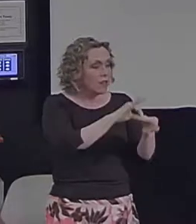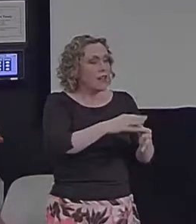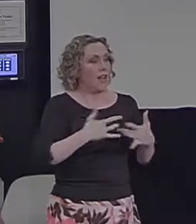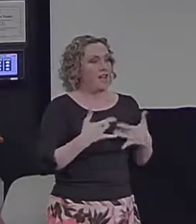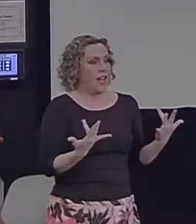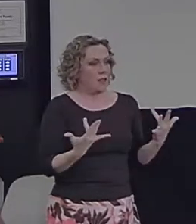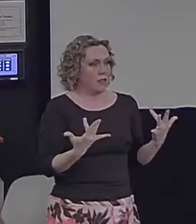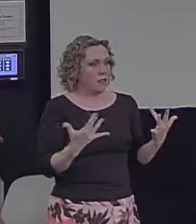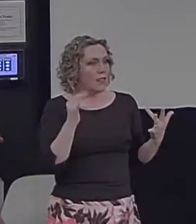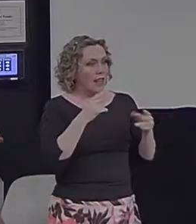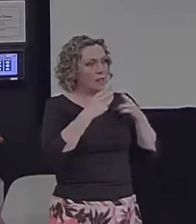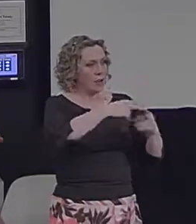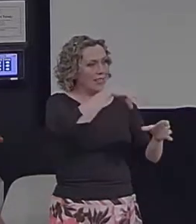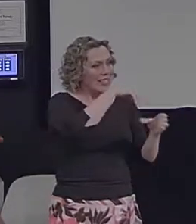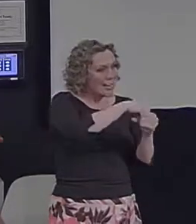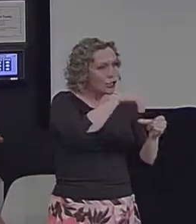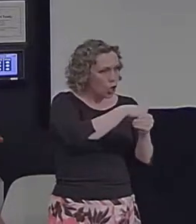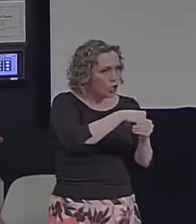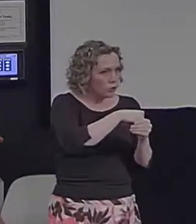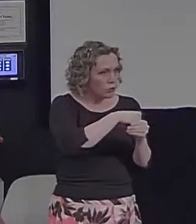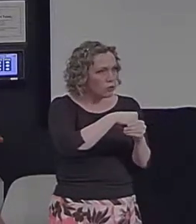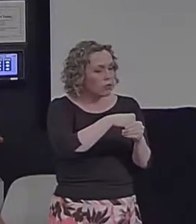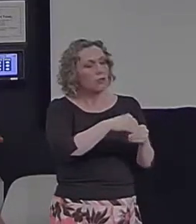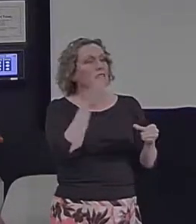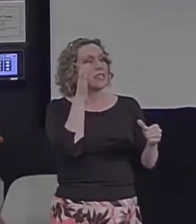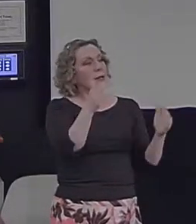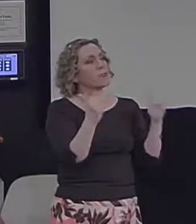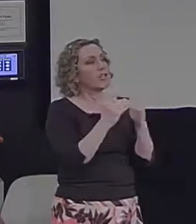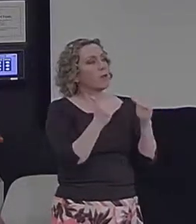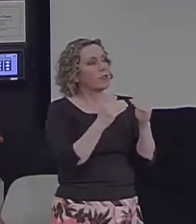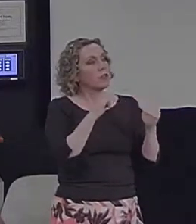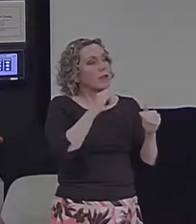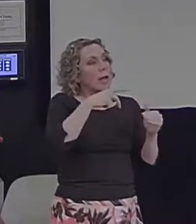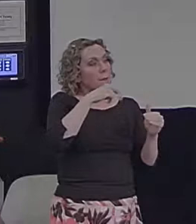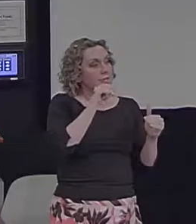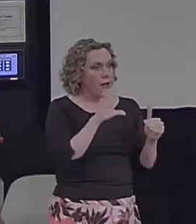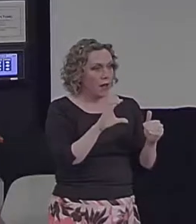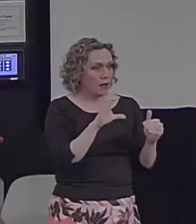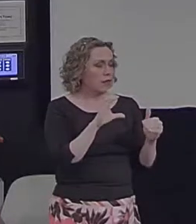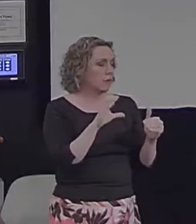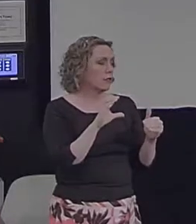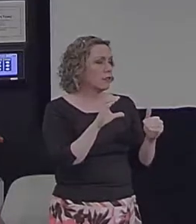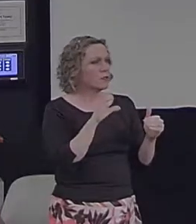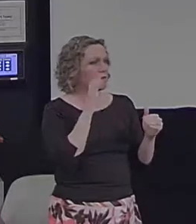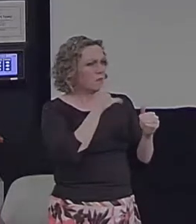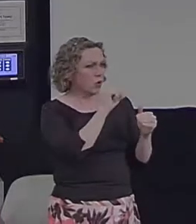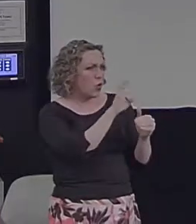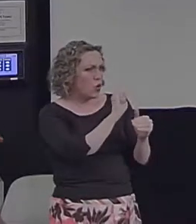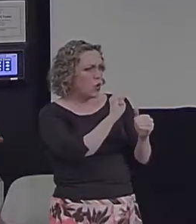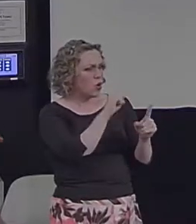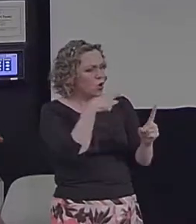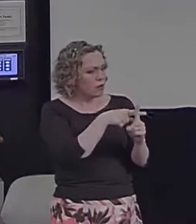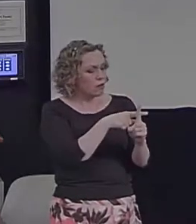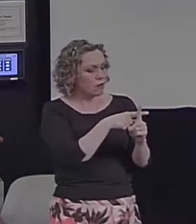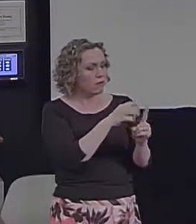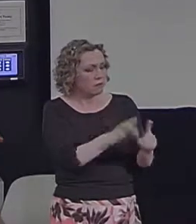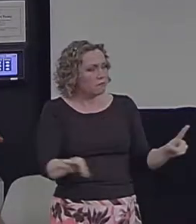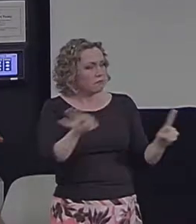internal and that is conceptually equivalent to episodic. It's kind of the core, the episodic core of the remembered or